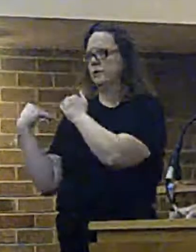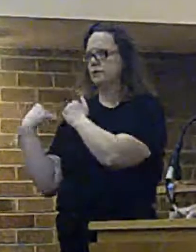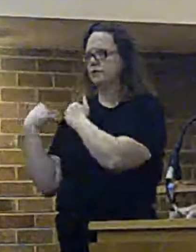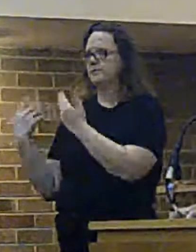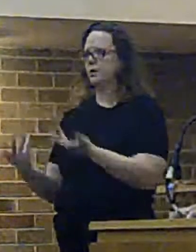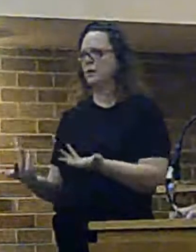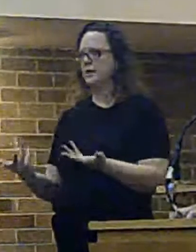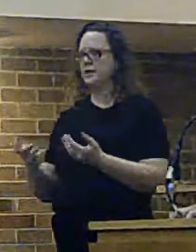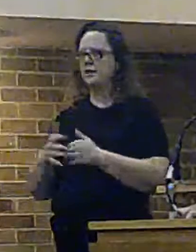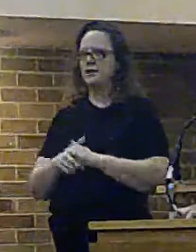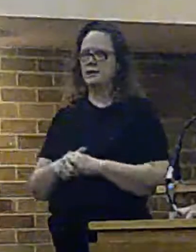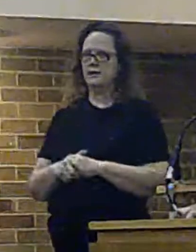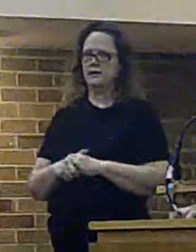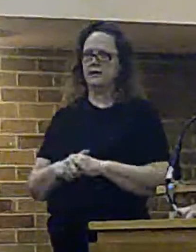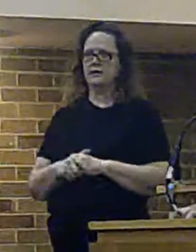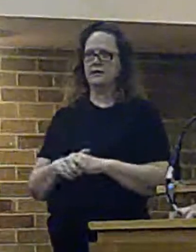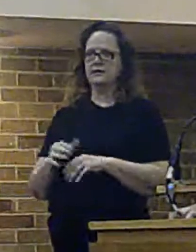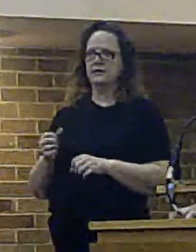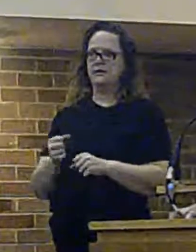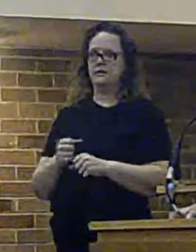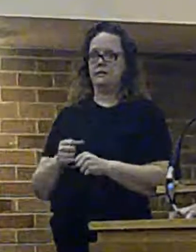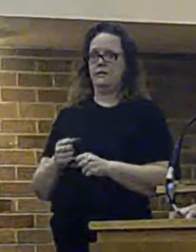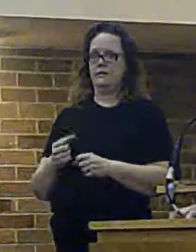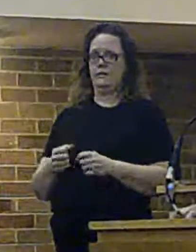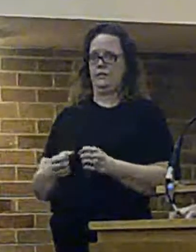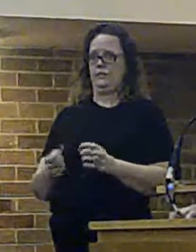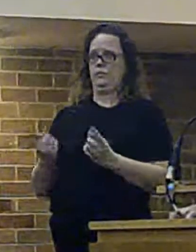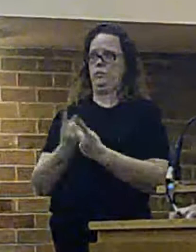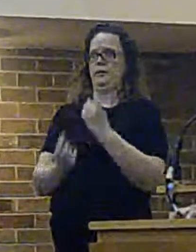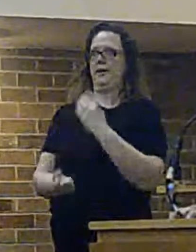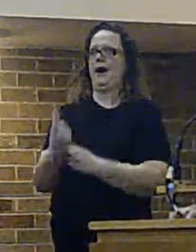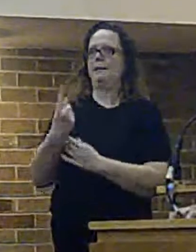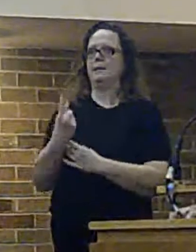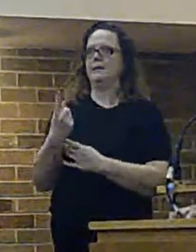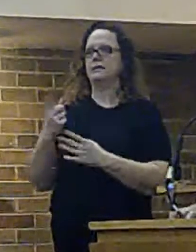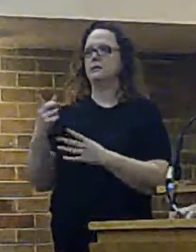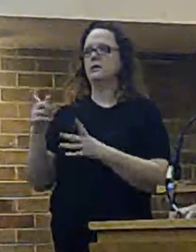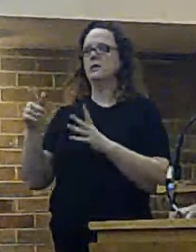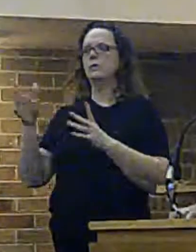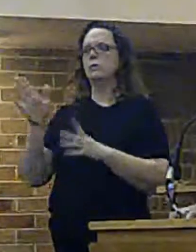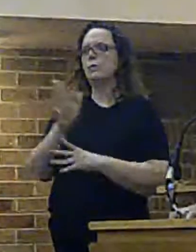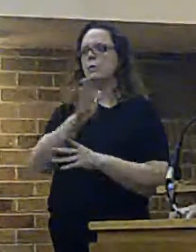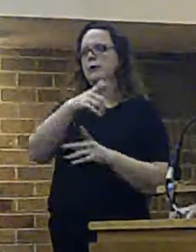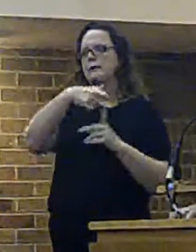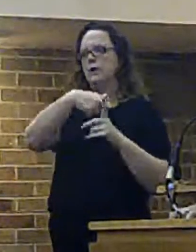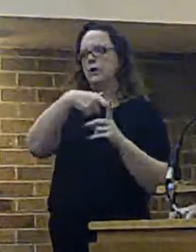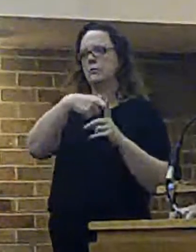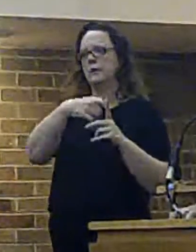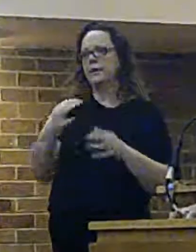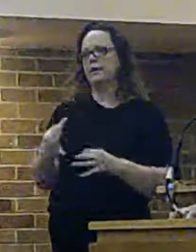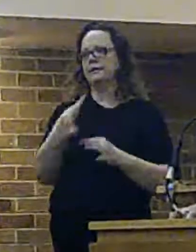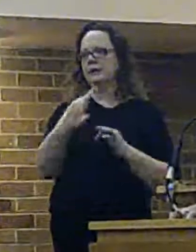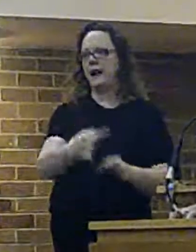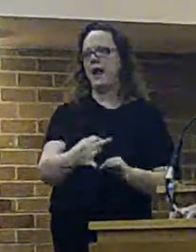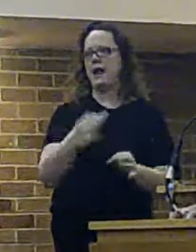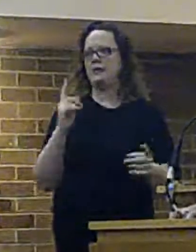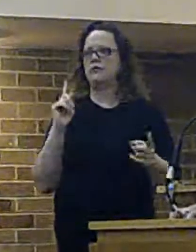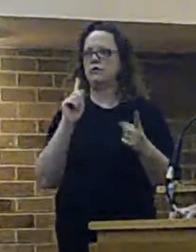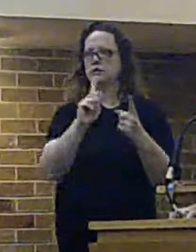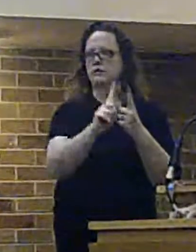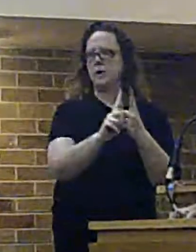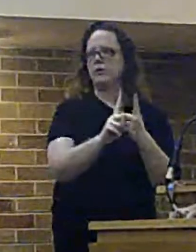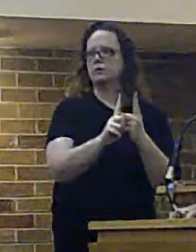be held to account for any incident that occurred in that area. That a delay, a delay in response that I